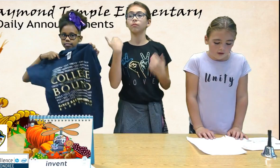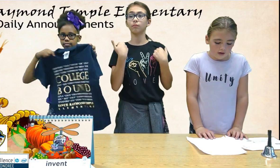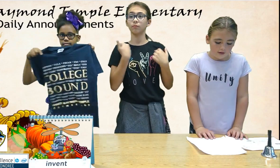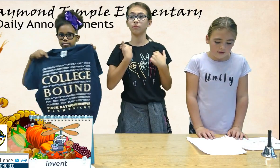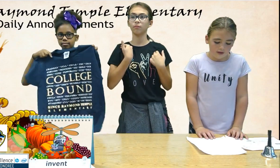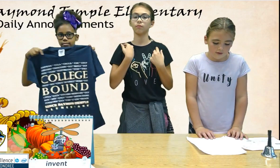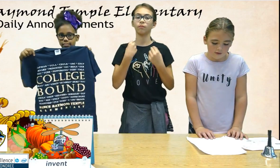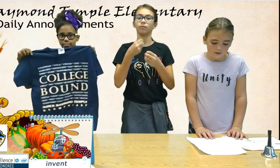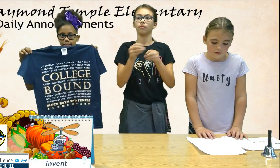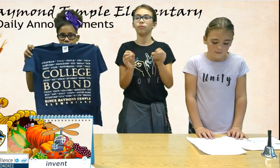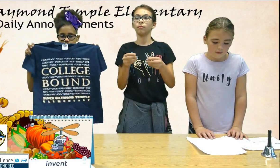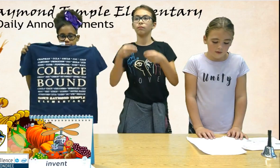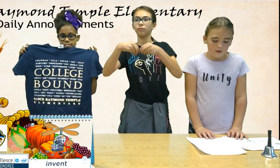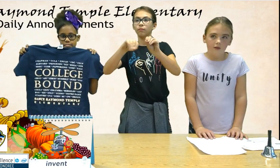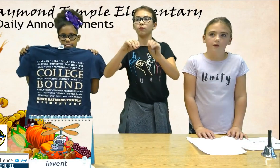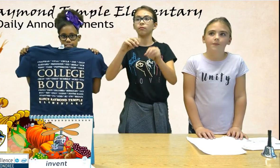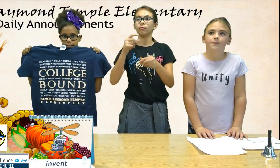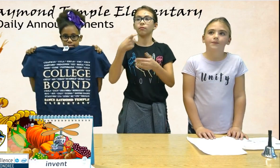five dollars each.